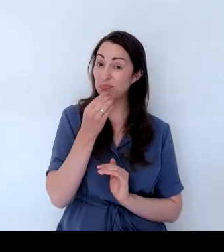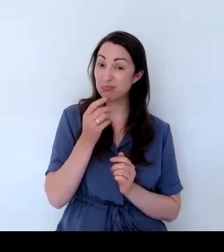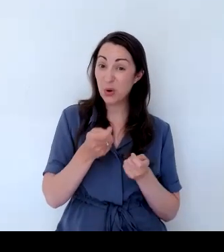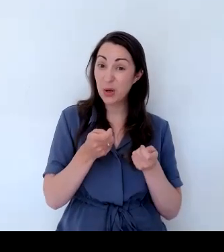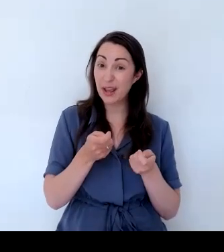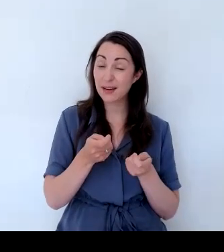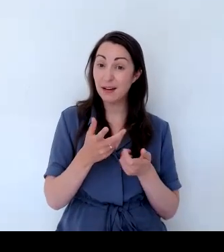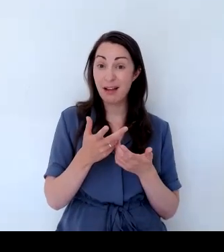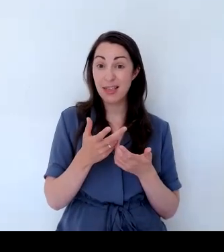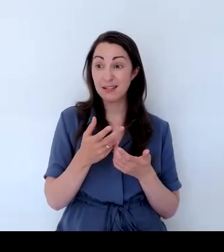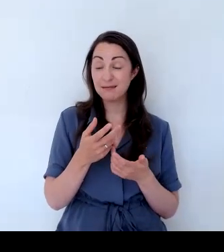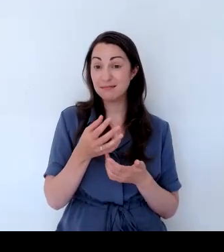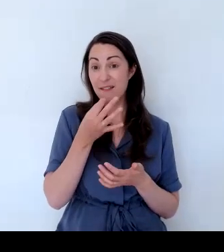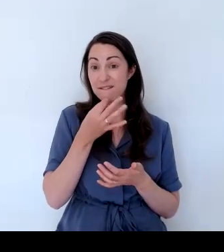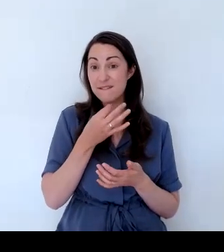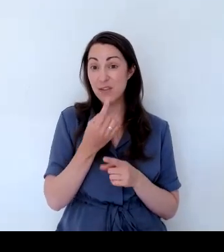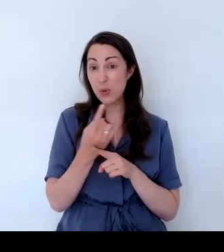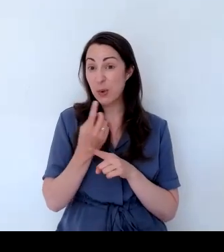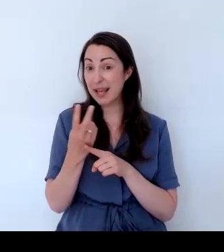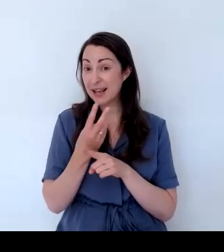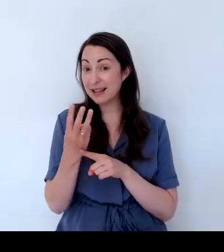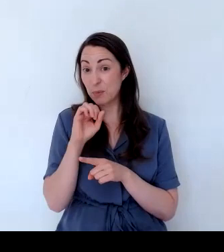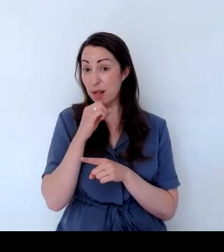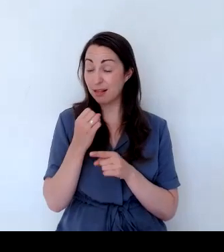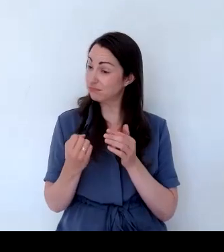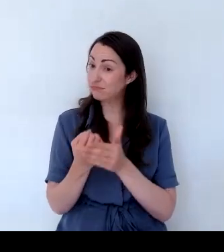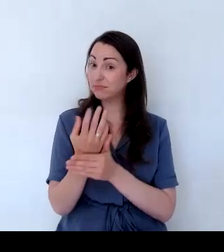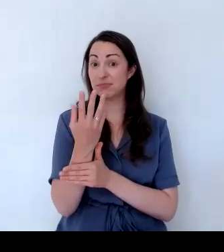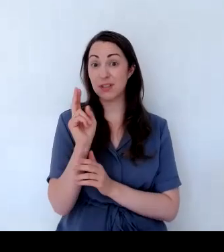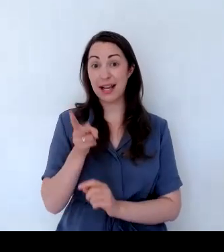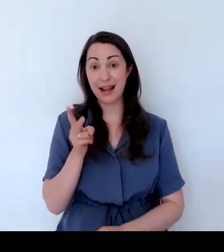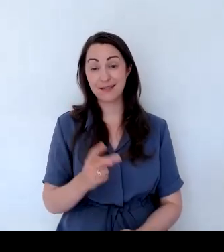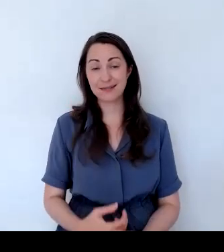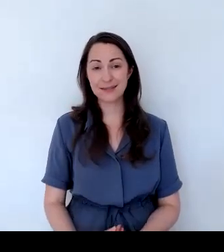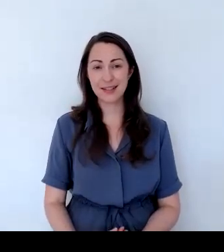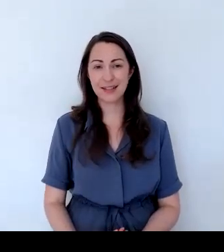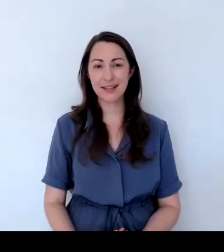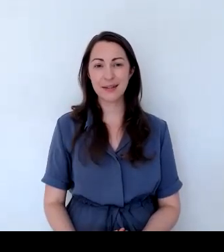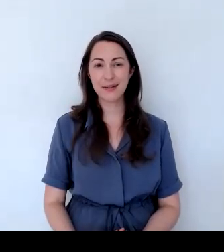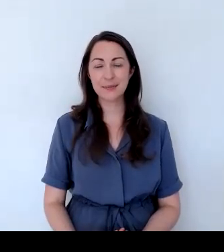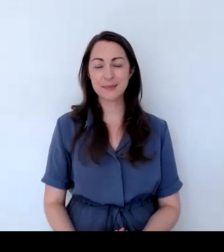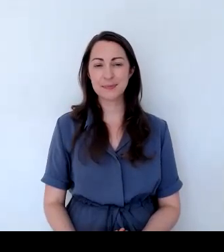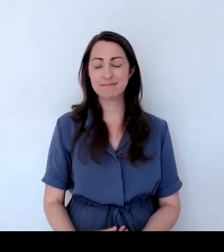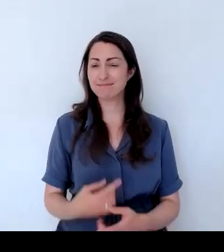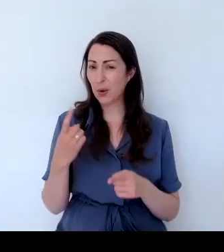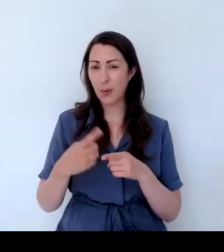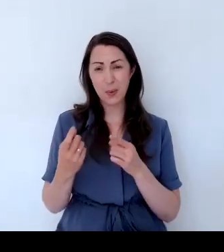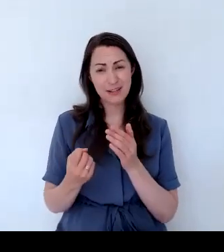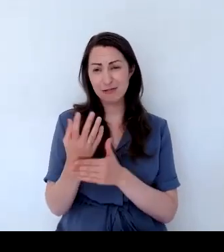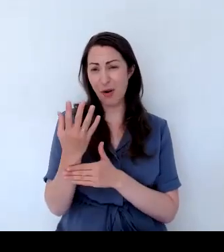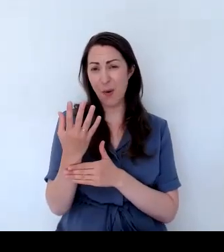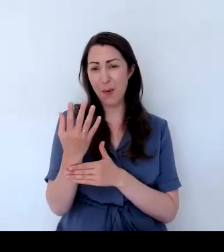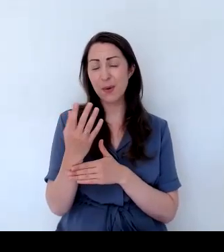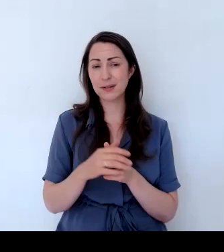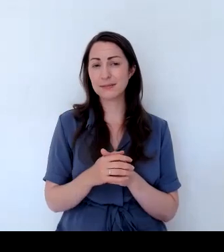regenerate very quickly and will grow back very quickly. They're perennial. They'll